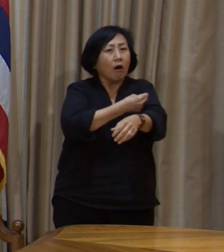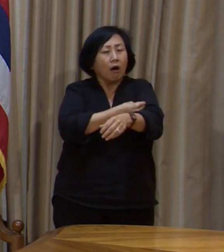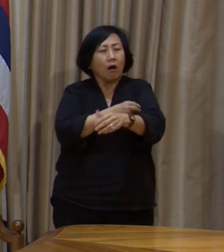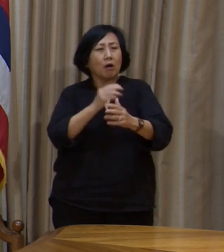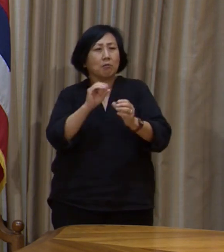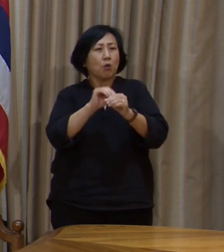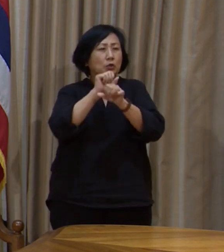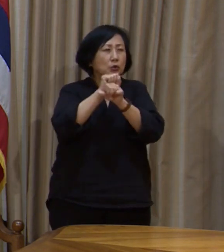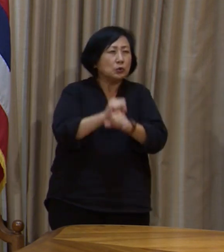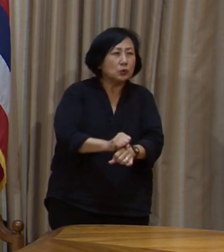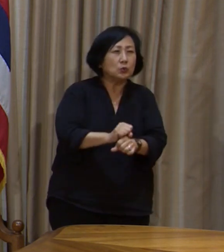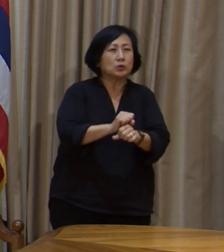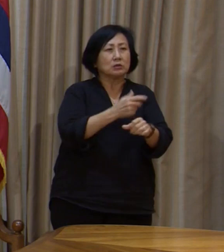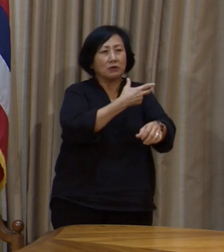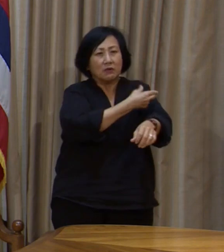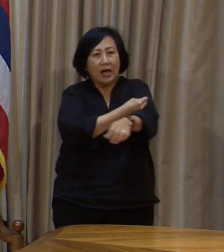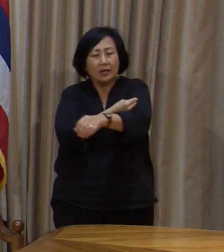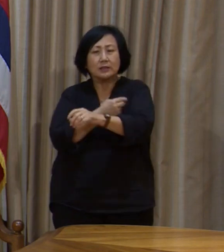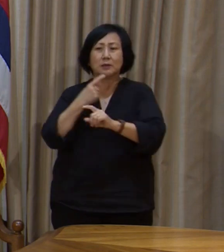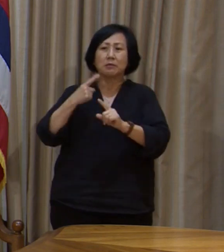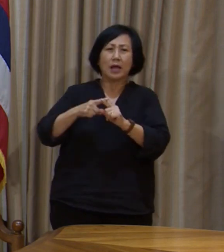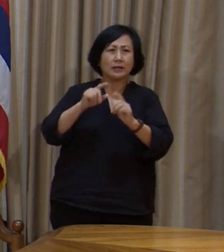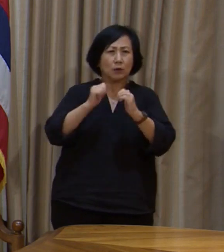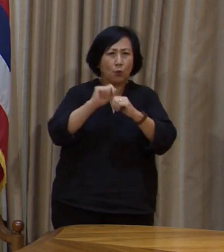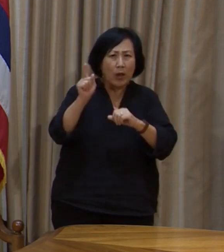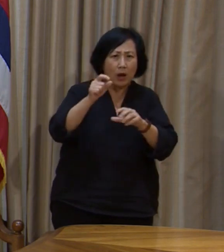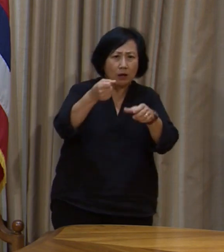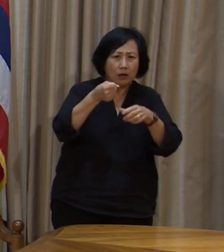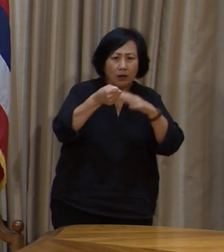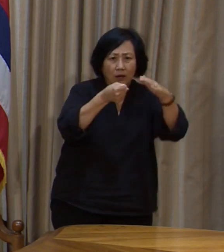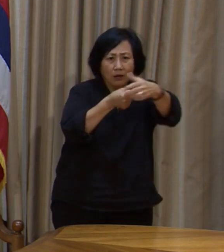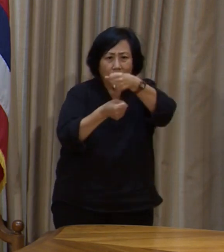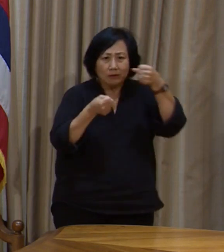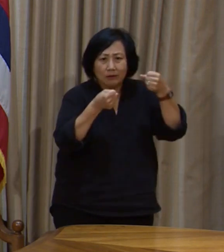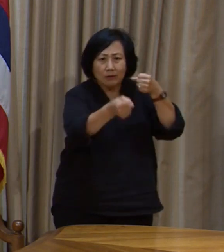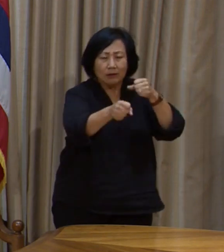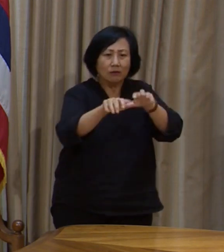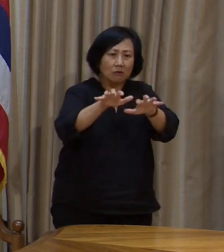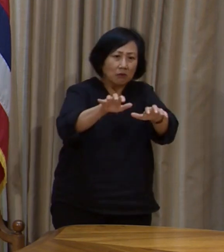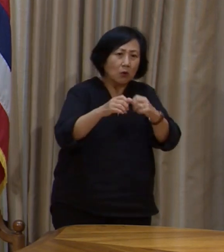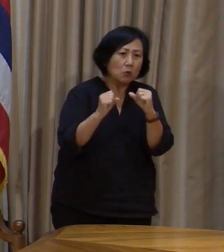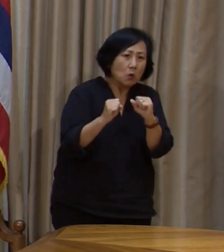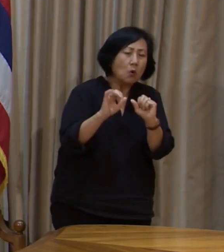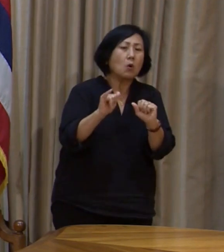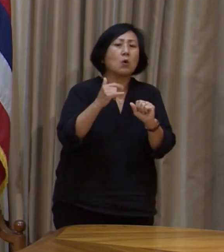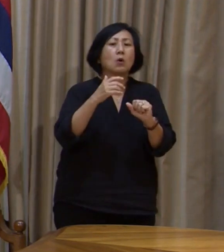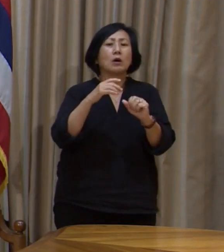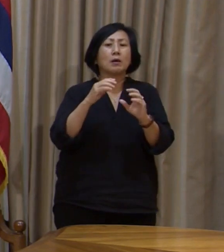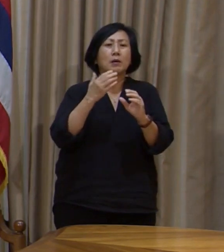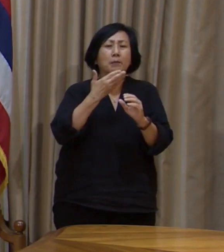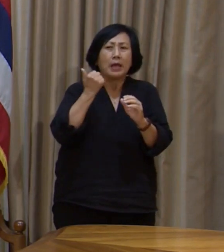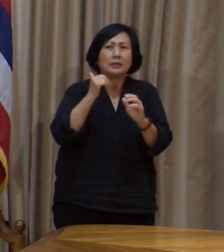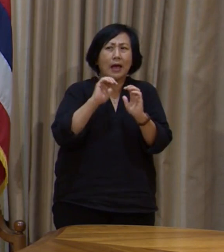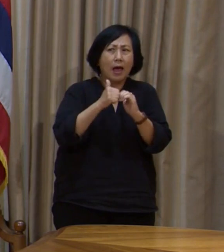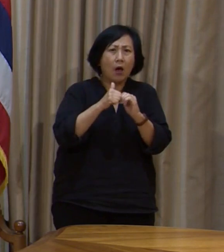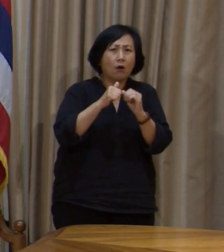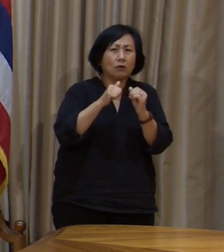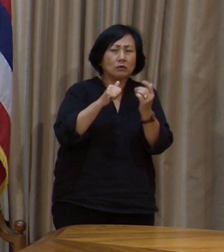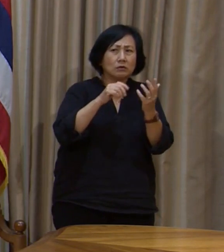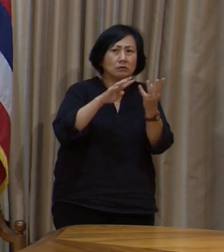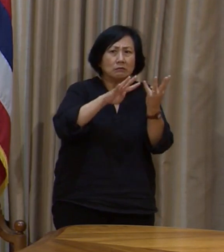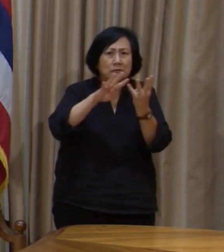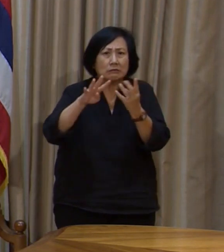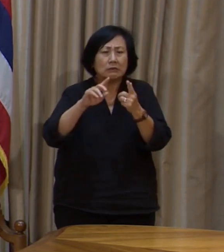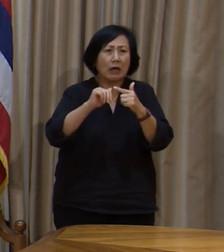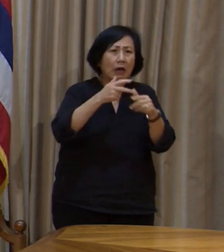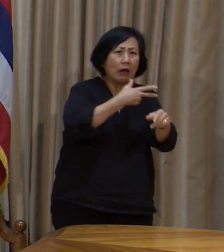vaccine and the storage conditions and the way that the best way to distribute it, I think